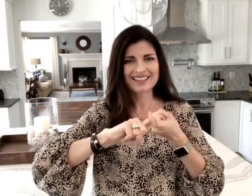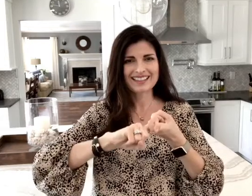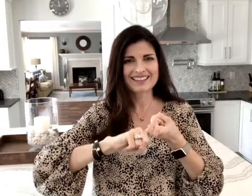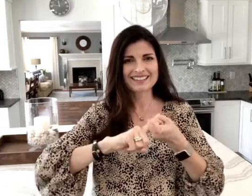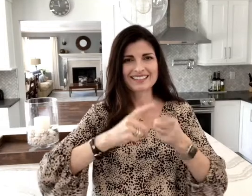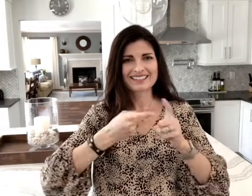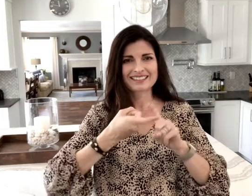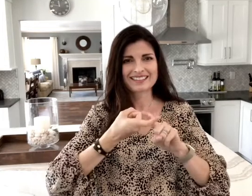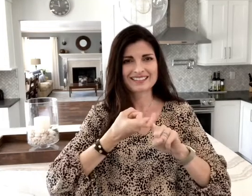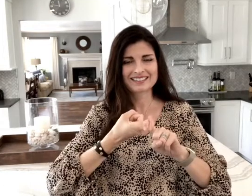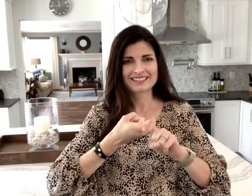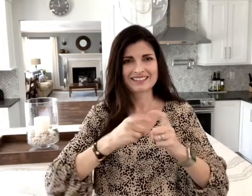that.